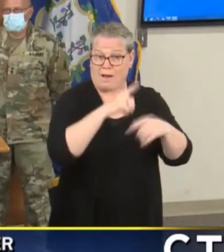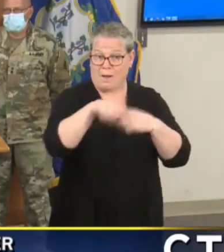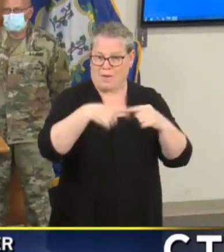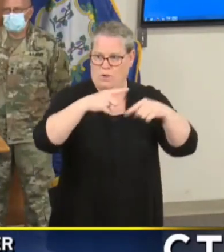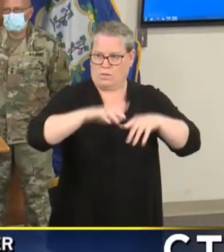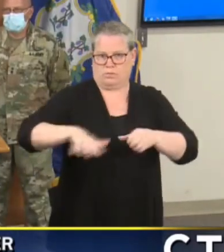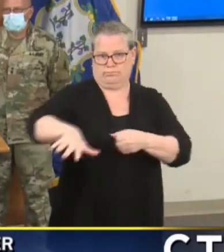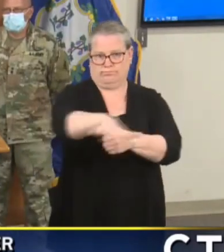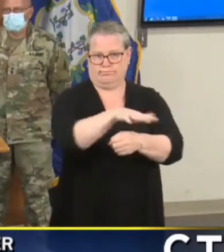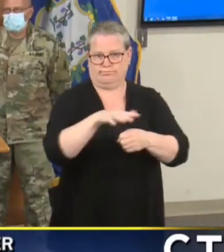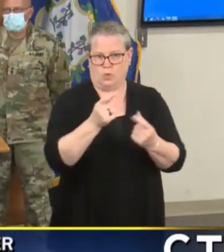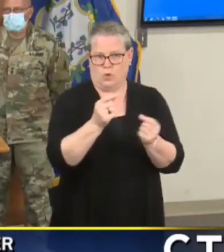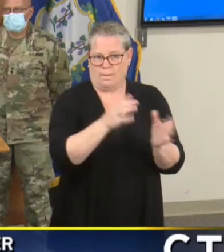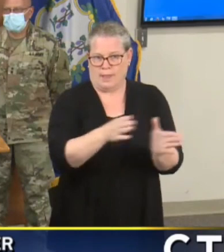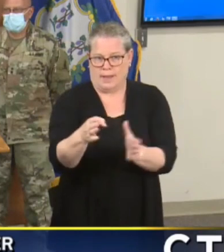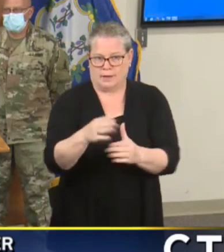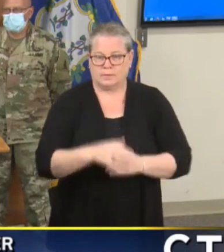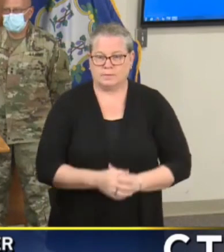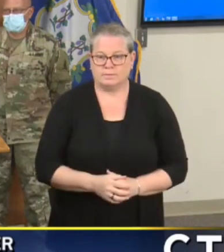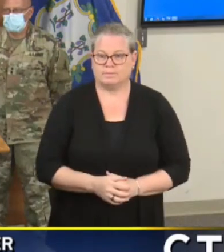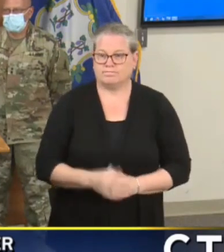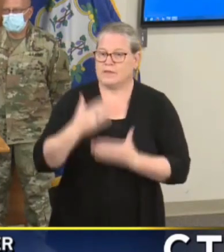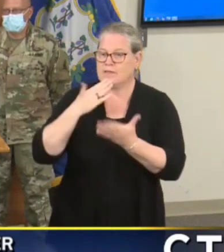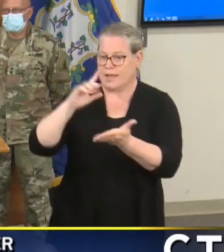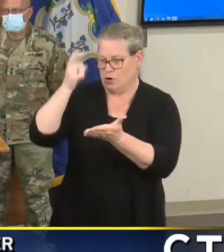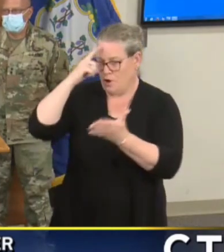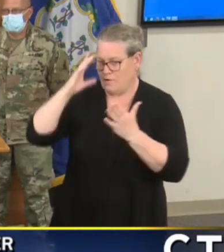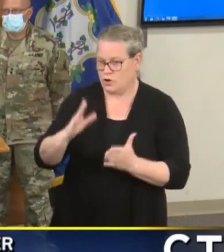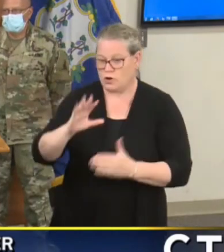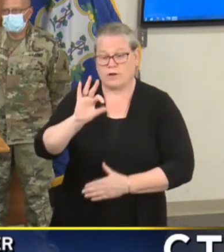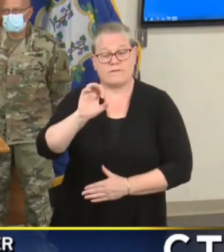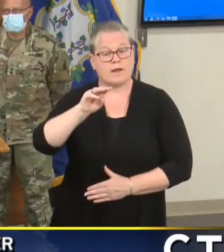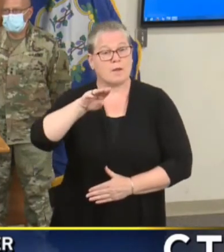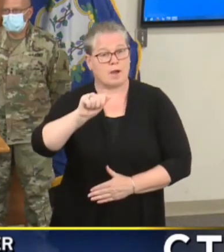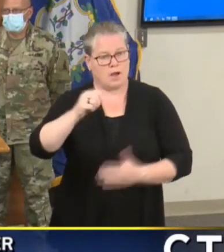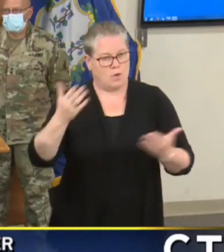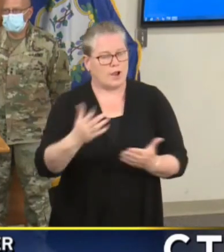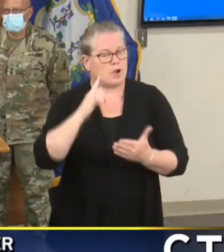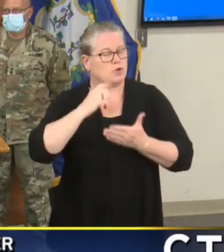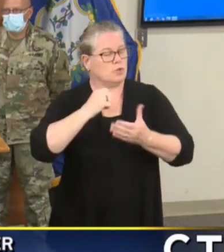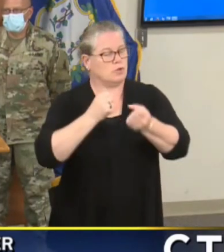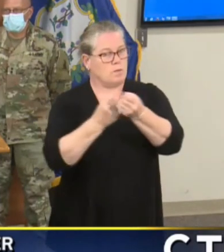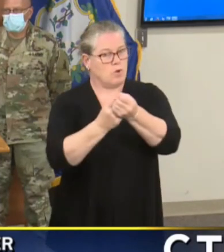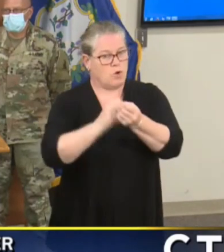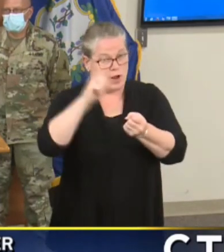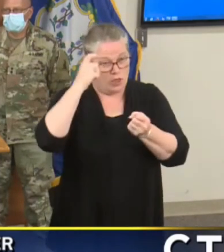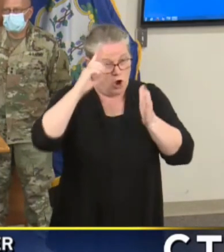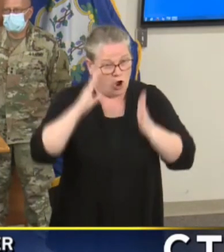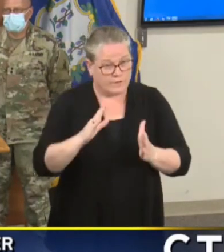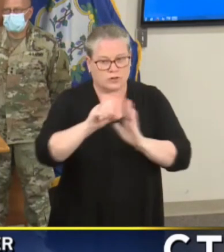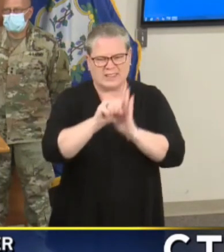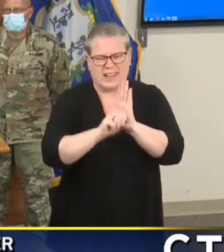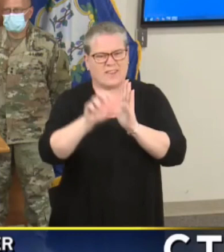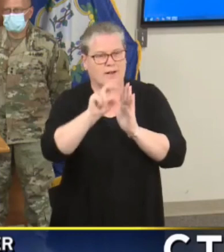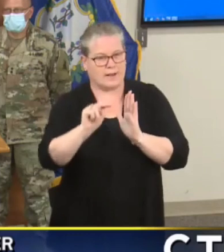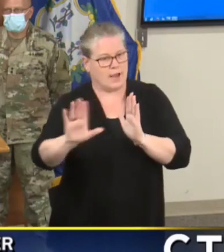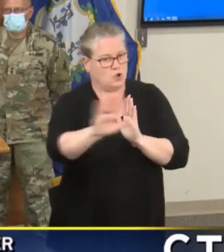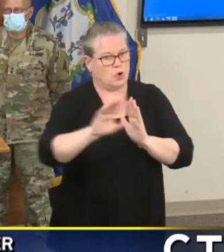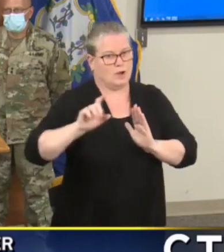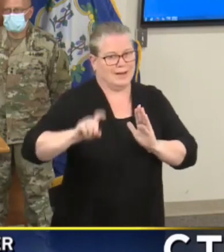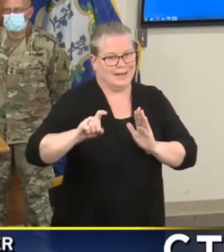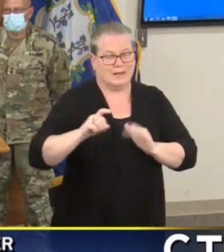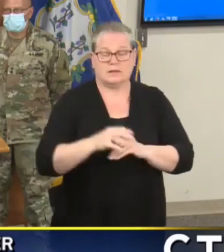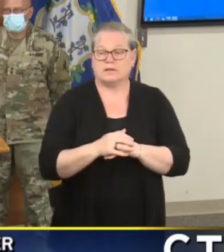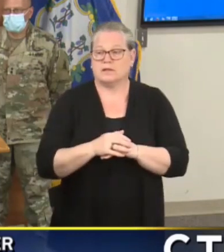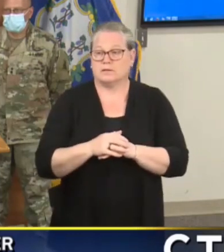Thank you governor. FEMA is here to support the governor and and all the state of Connecticut's needs. We've actually been here for well